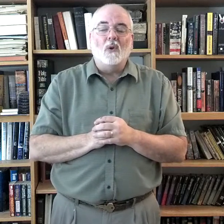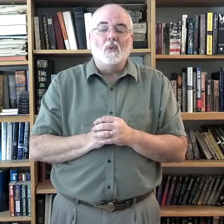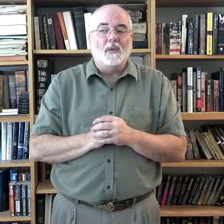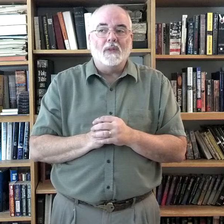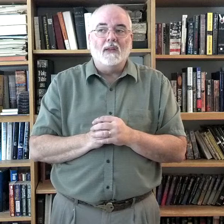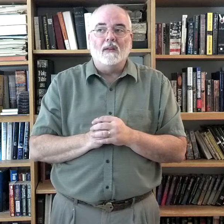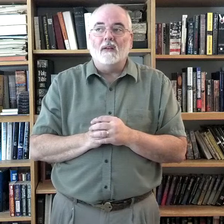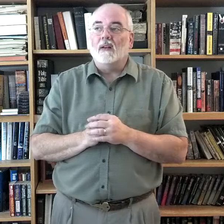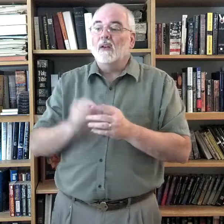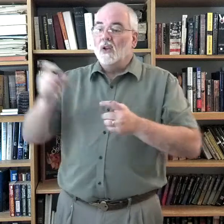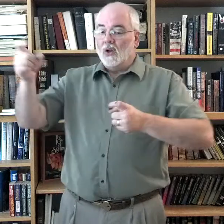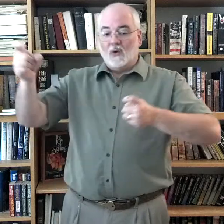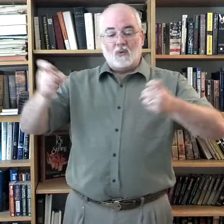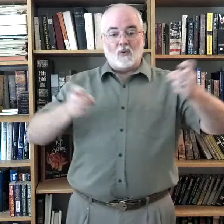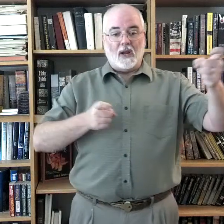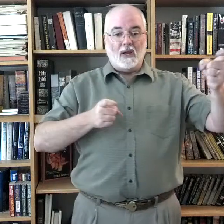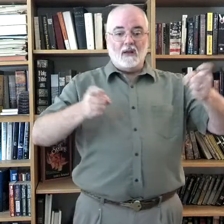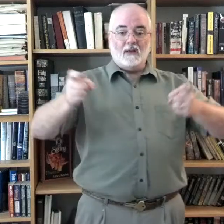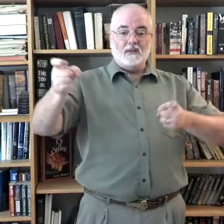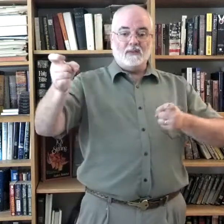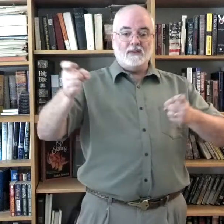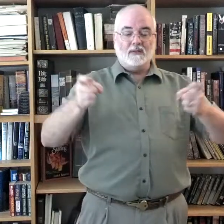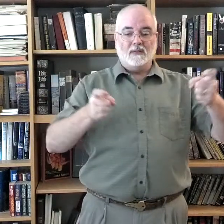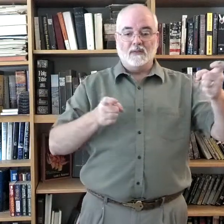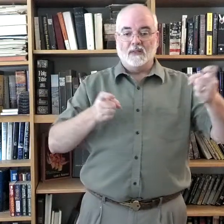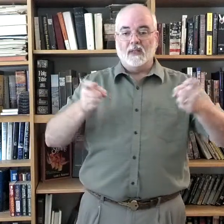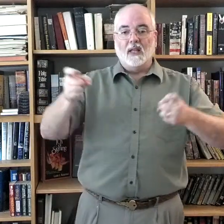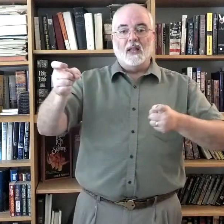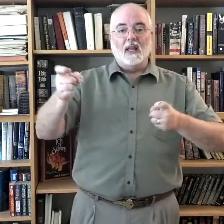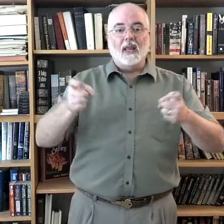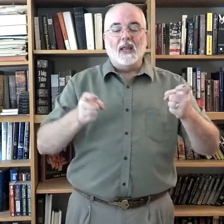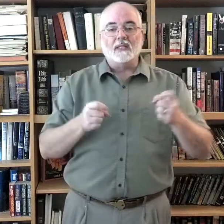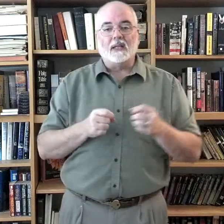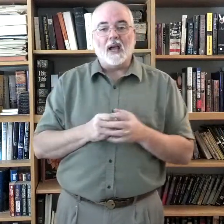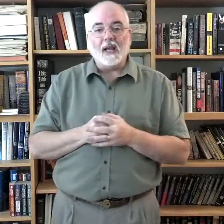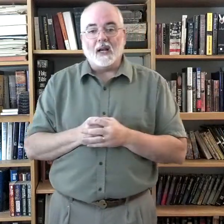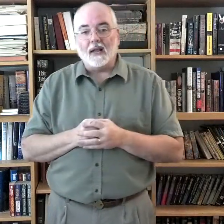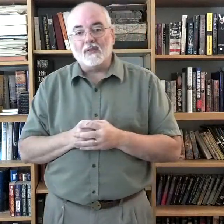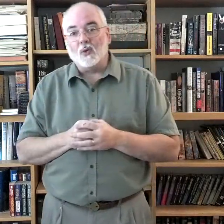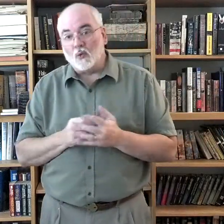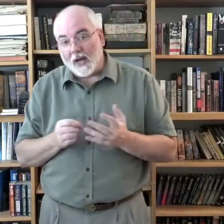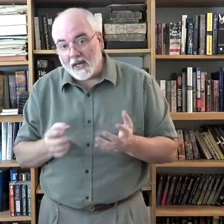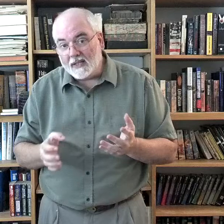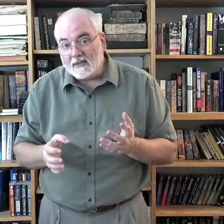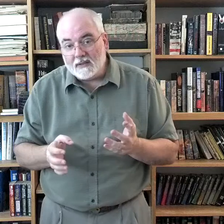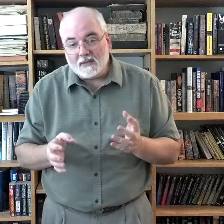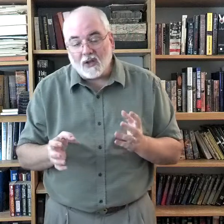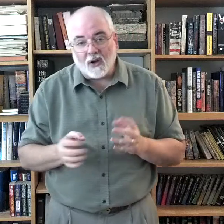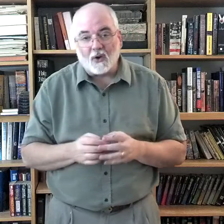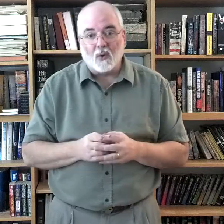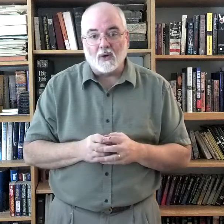within. Reign. It's kind of like the reins on a horse.